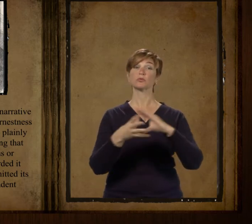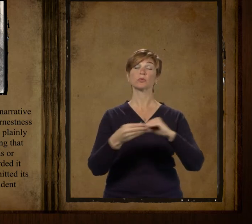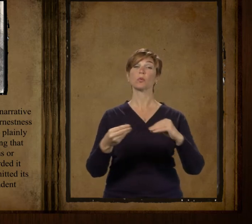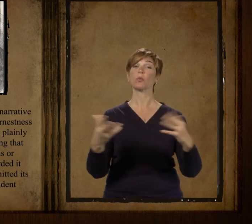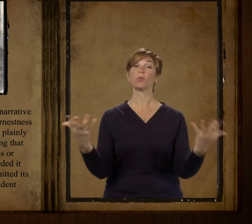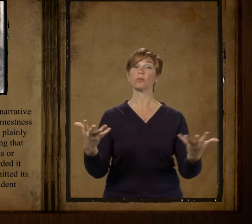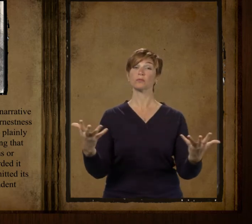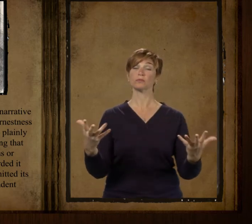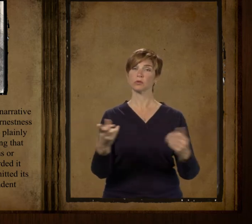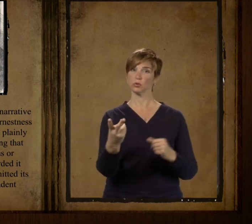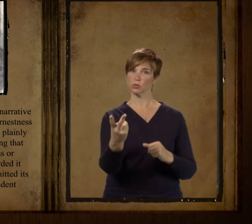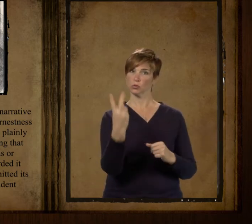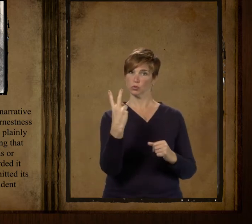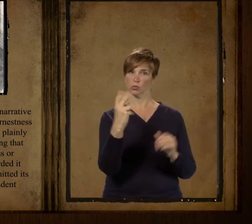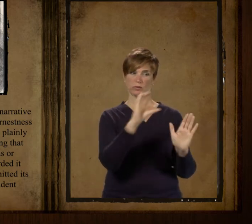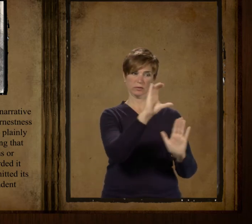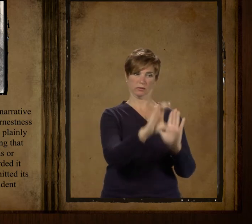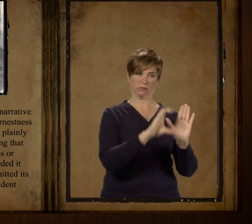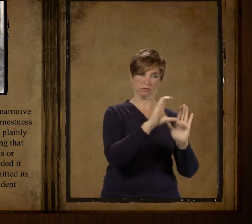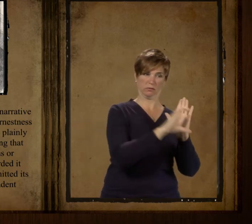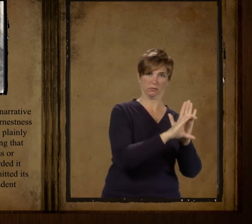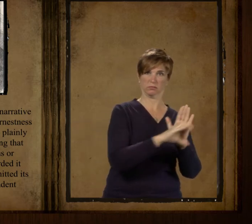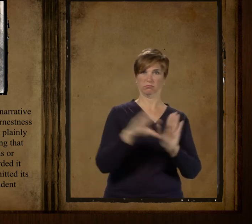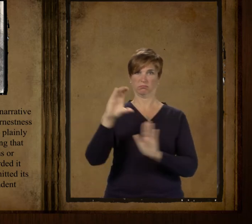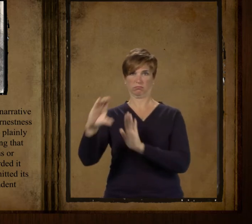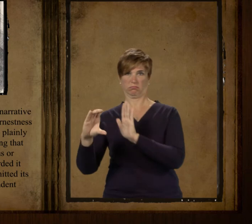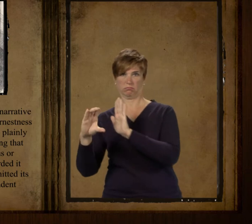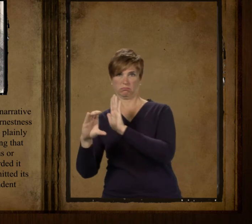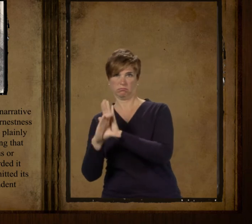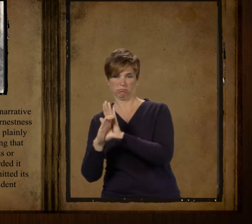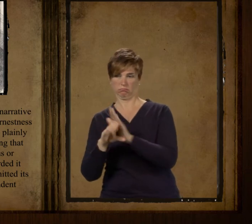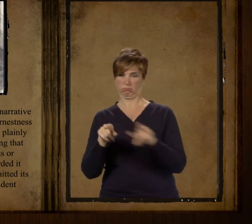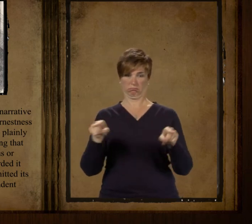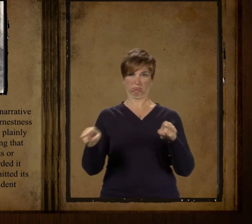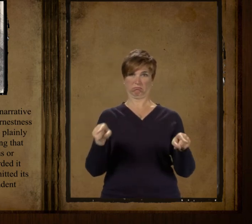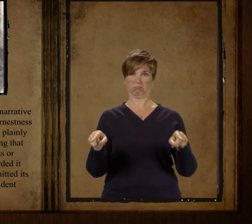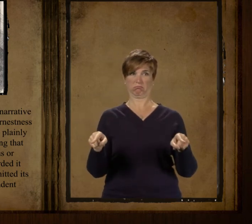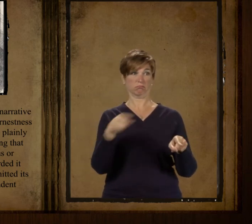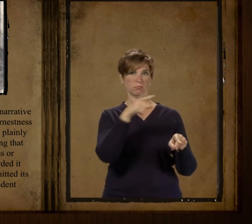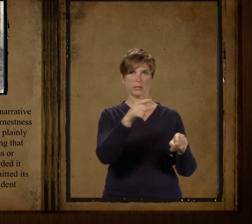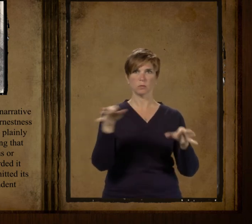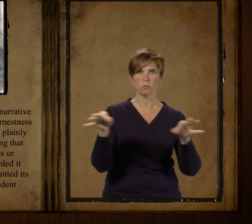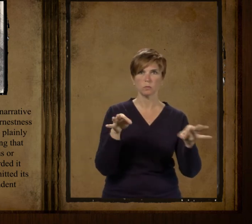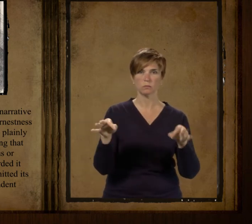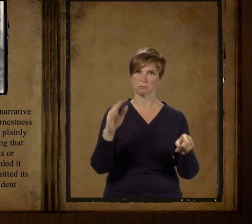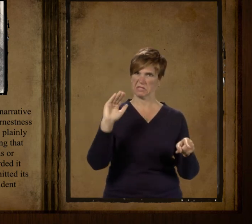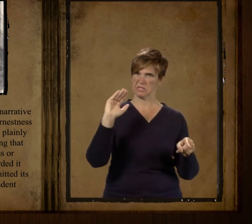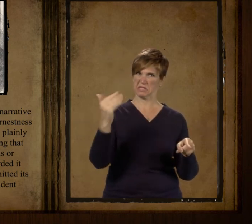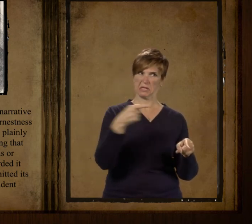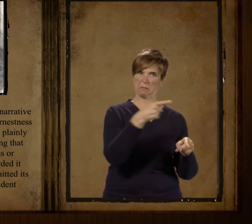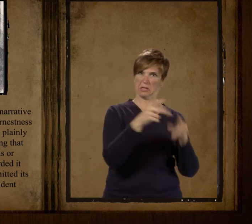or funny about his story, he regarded it as a really important matter,